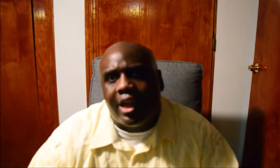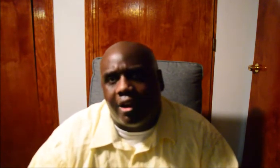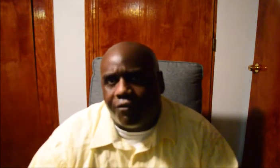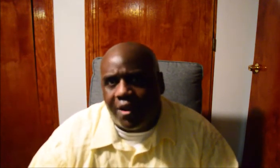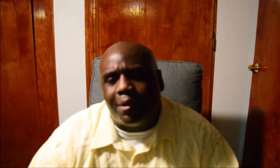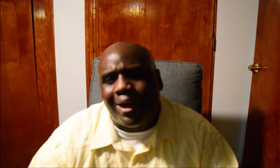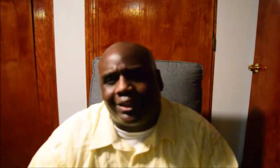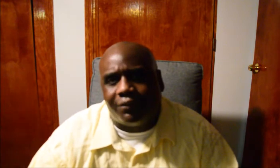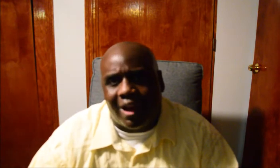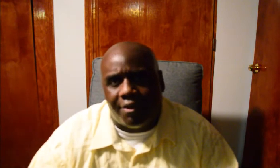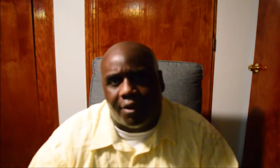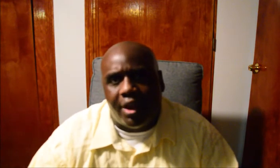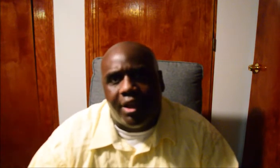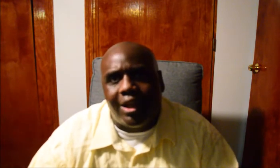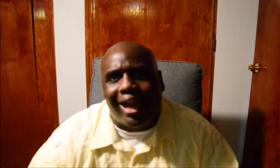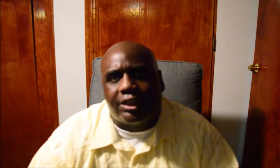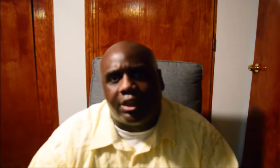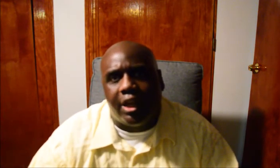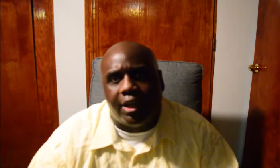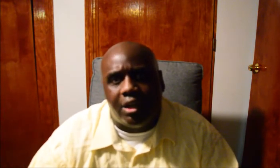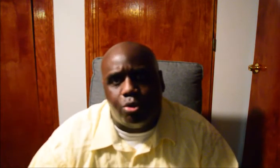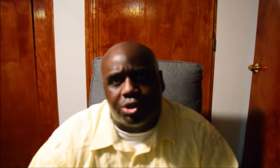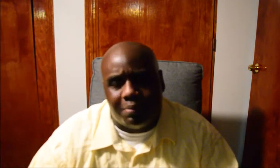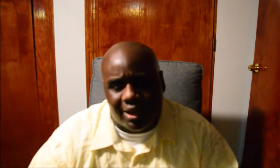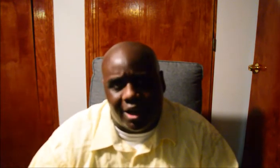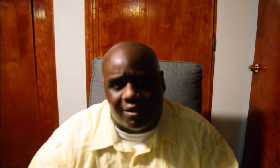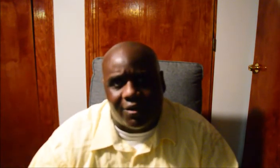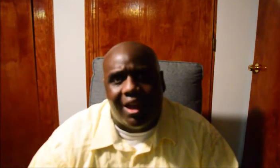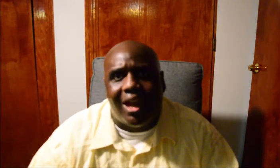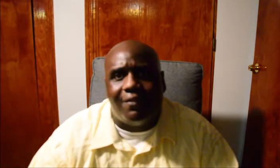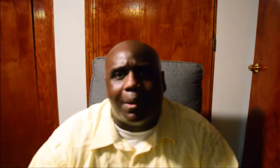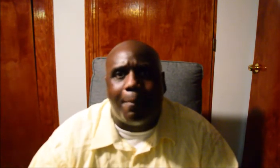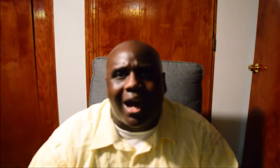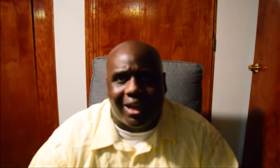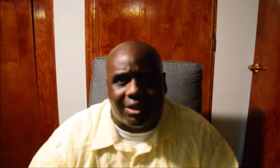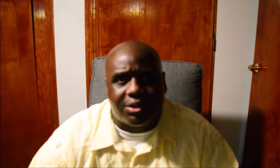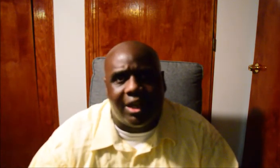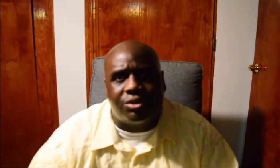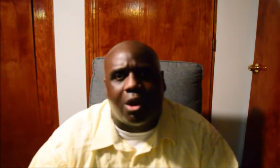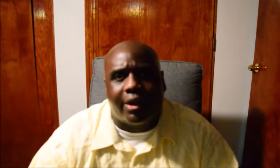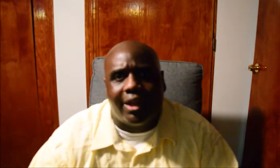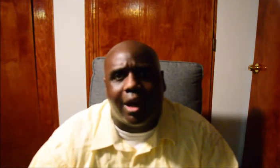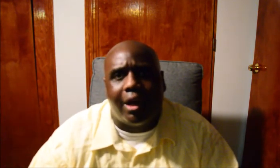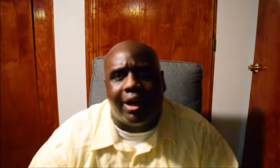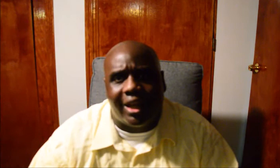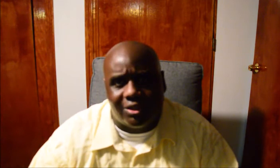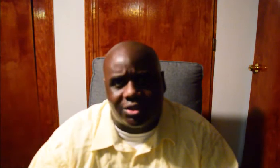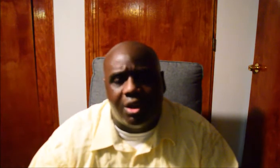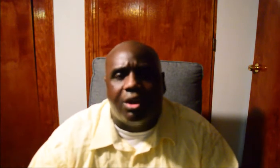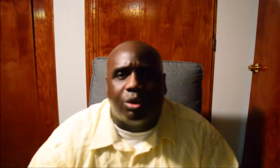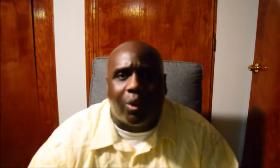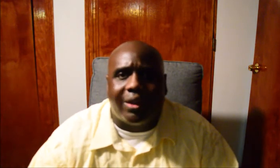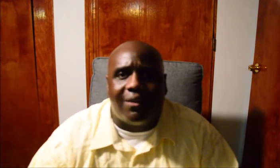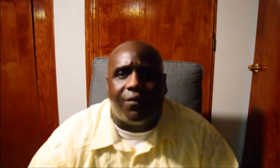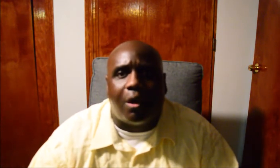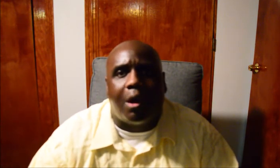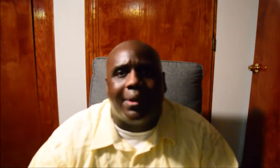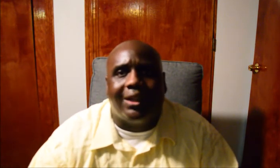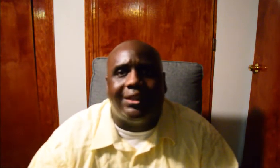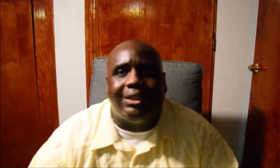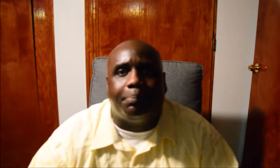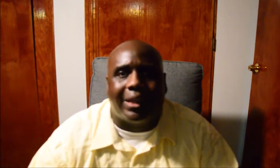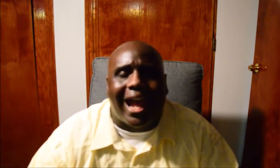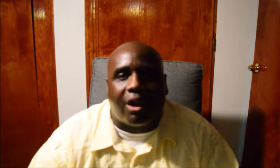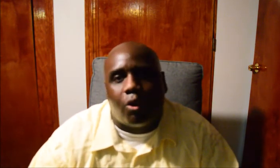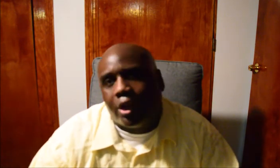And a friend of mine's father, he actually accused me of having bias and talking against Lori Lightfoot all